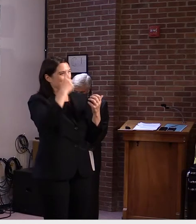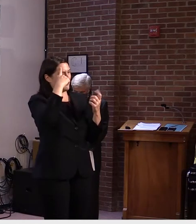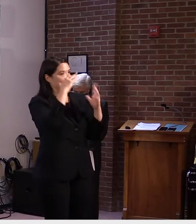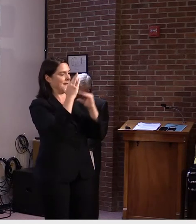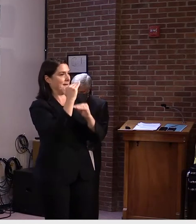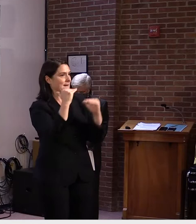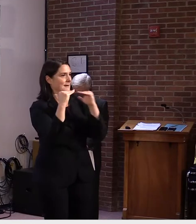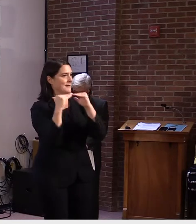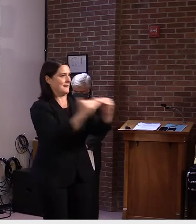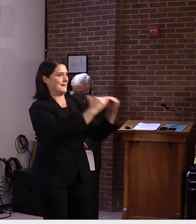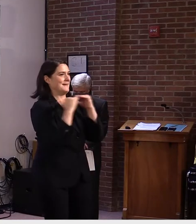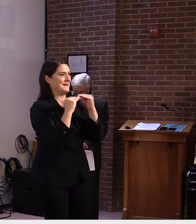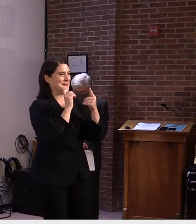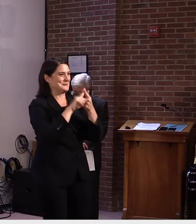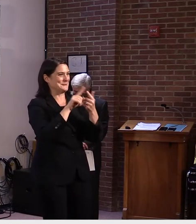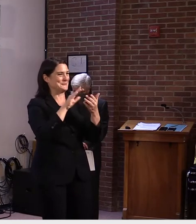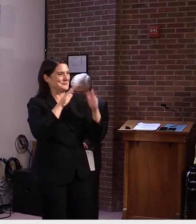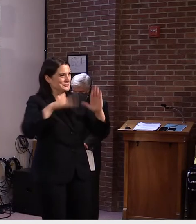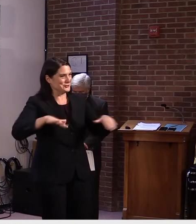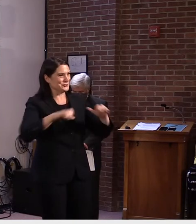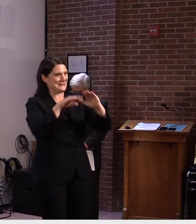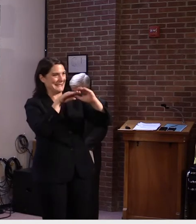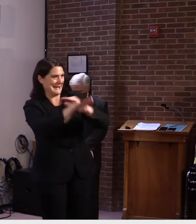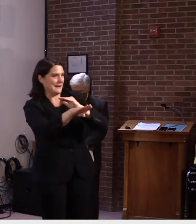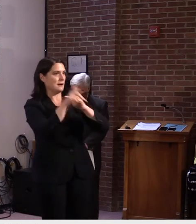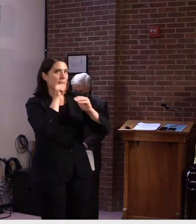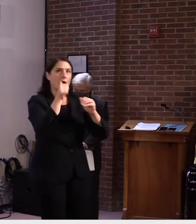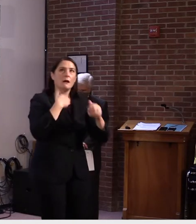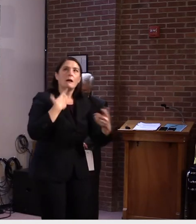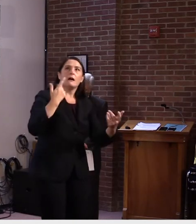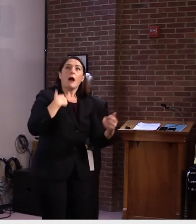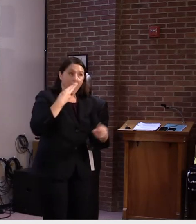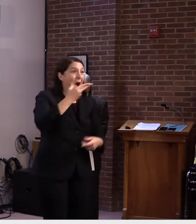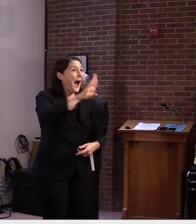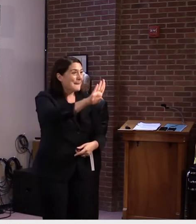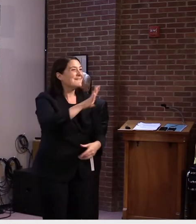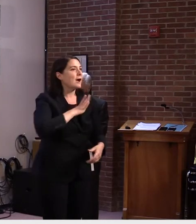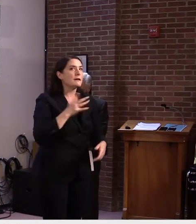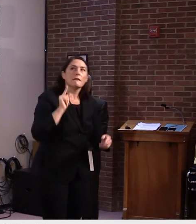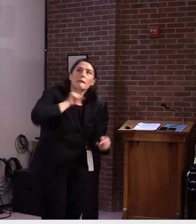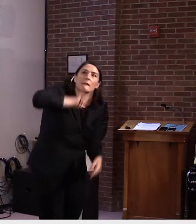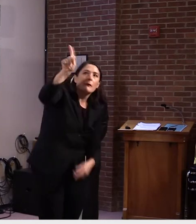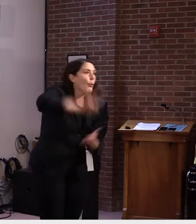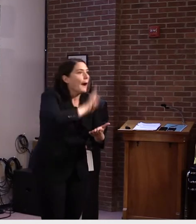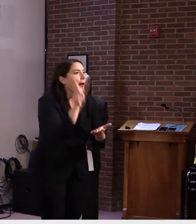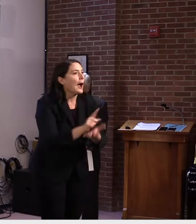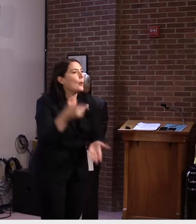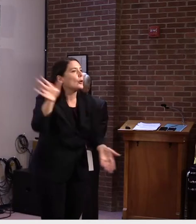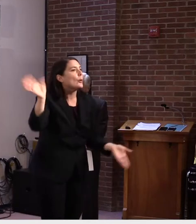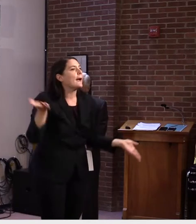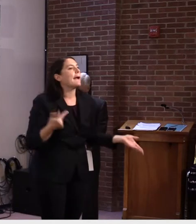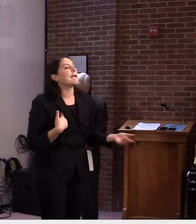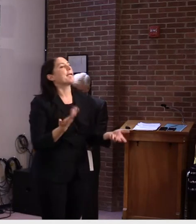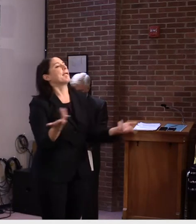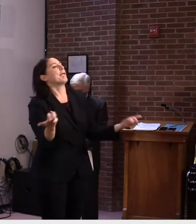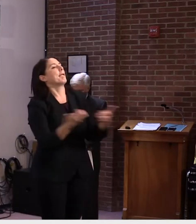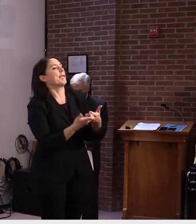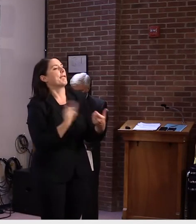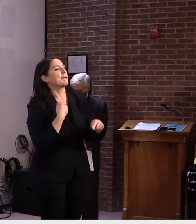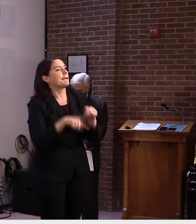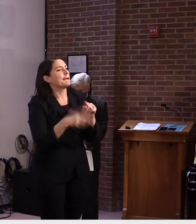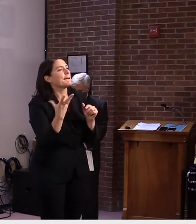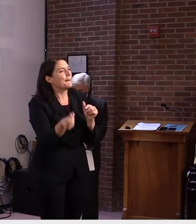acts like inequities to access, um, in those communities. I mean, you're talking a lot about how we need to bring students back to try to,